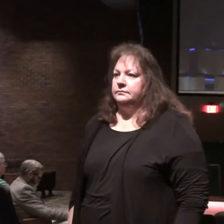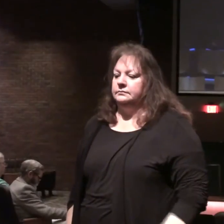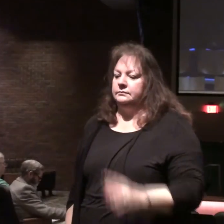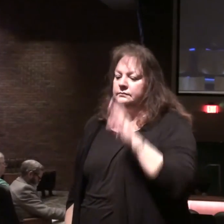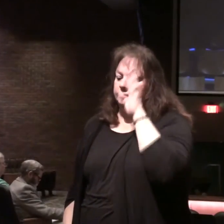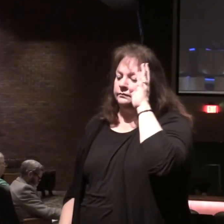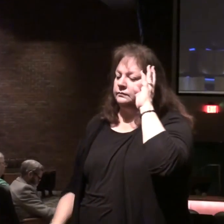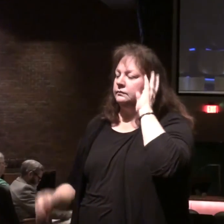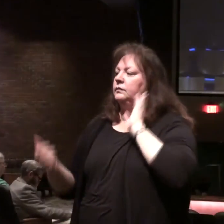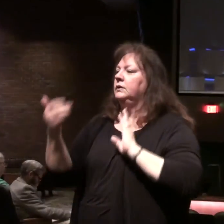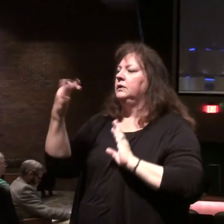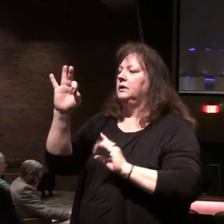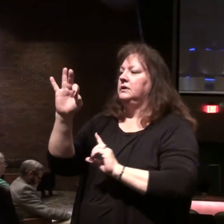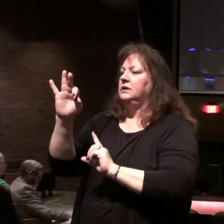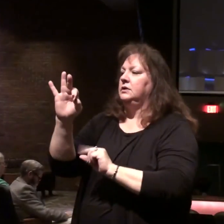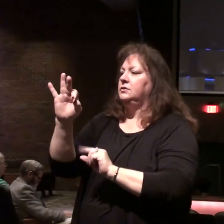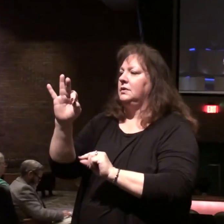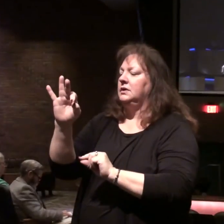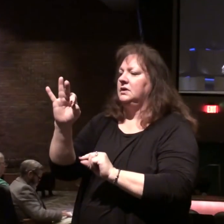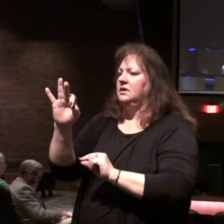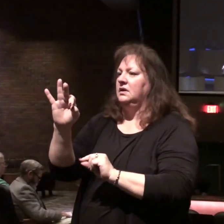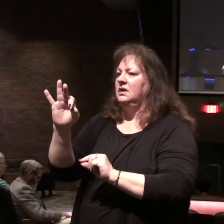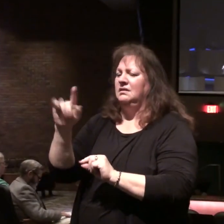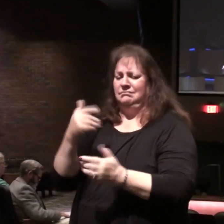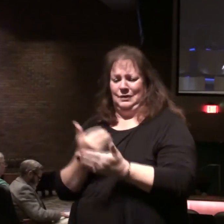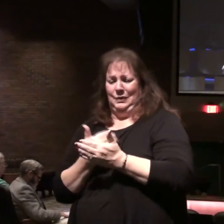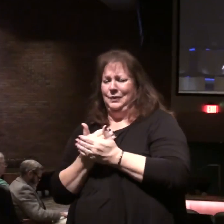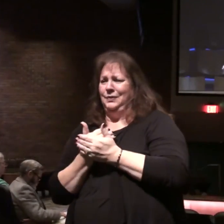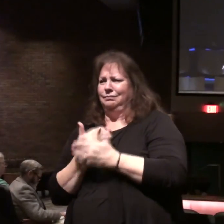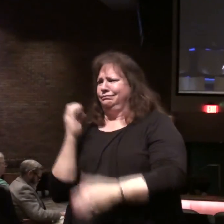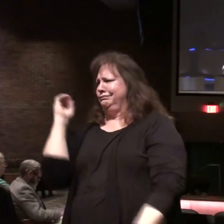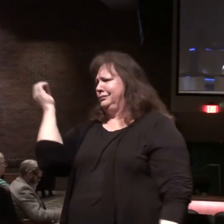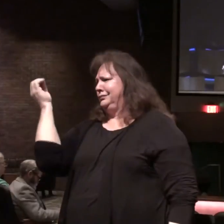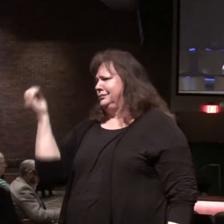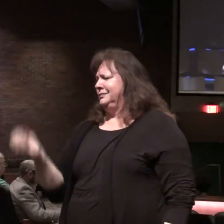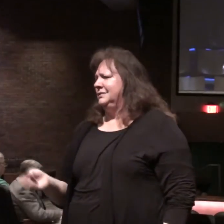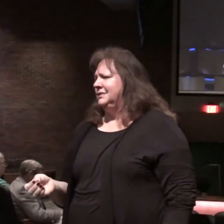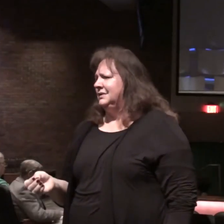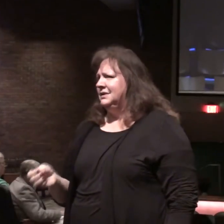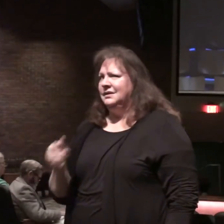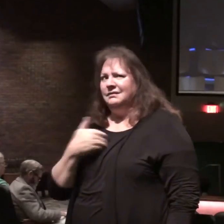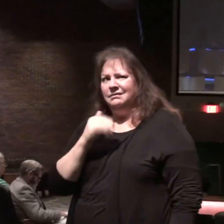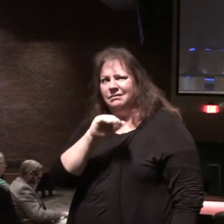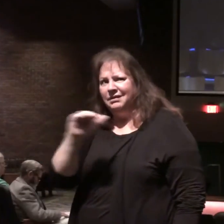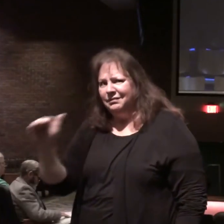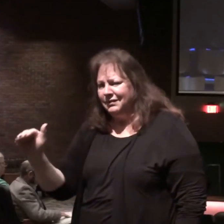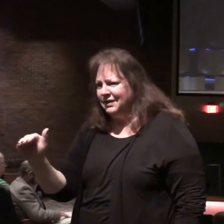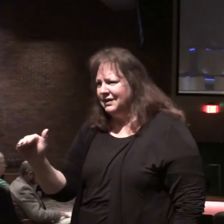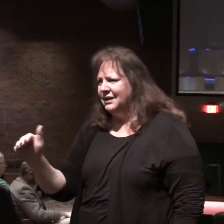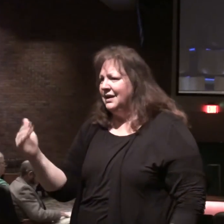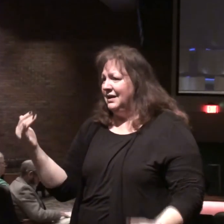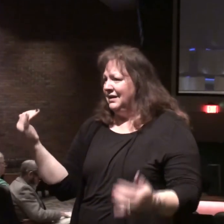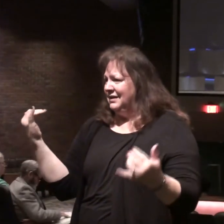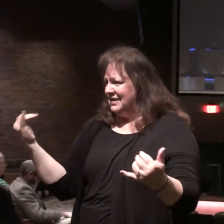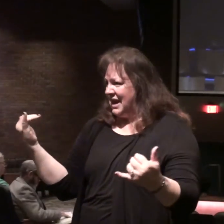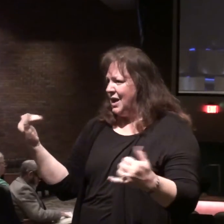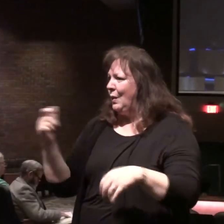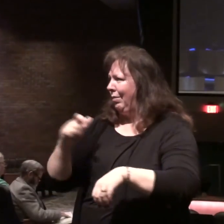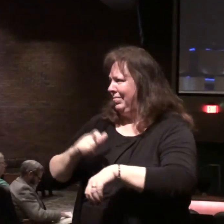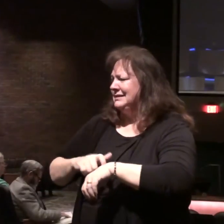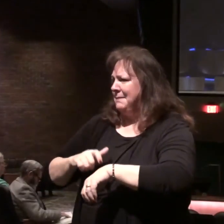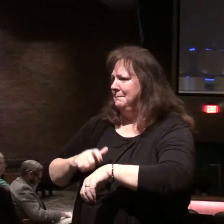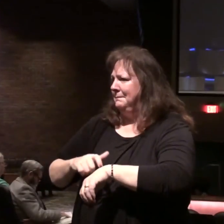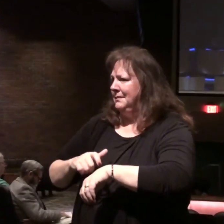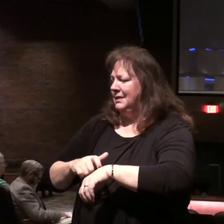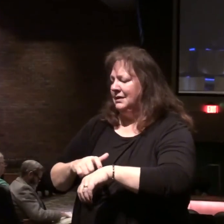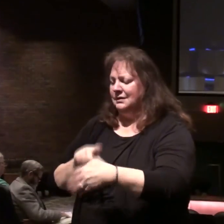verses 19 and 20. It's not anything new. Just a reminder now the day is coming. So in